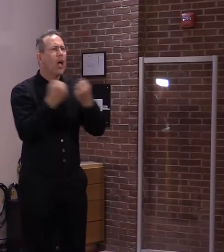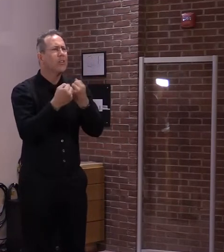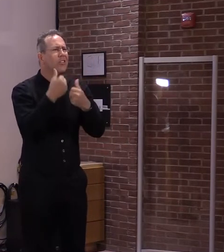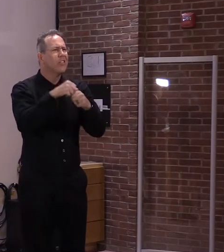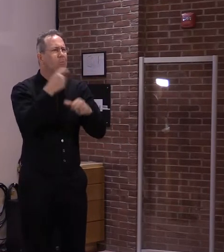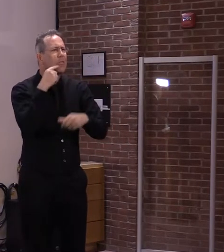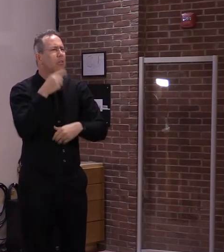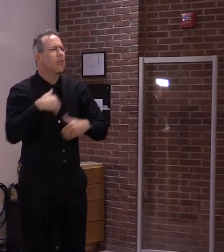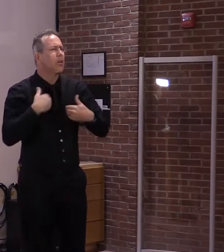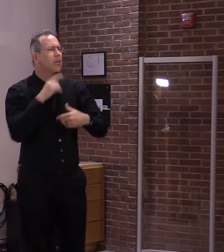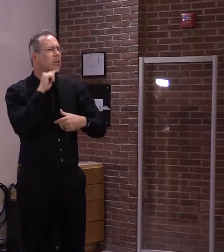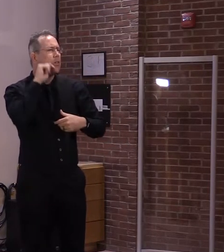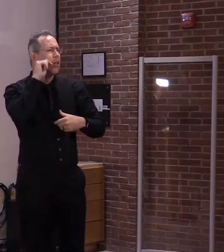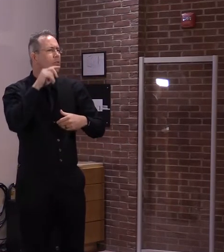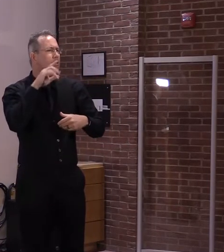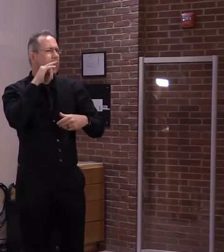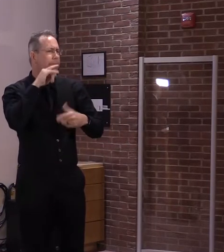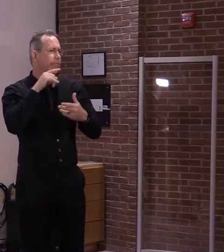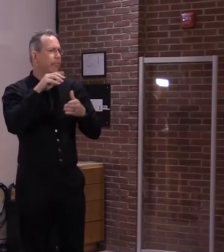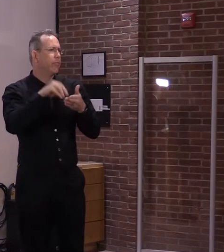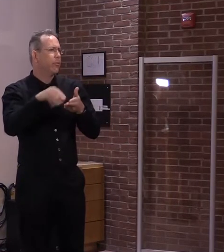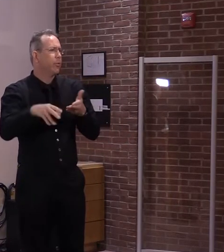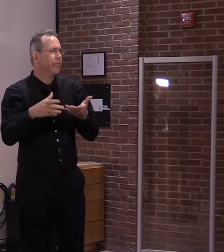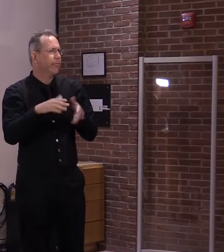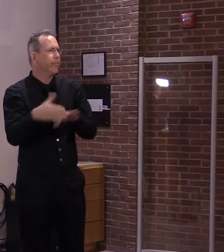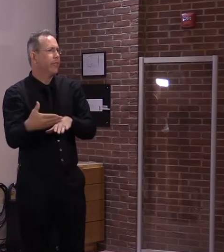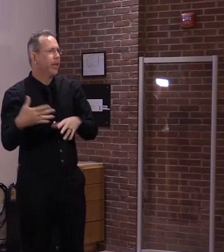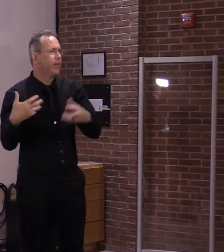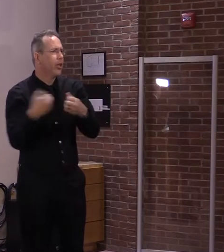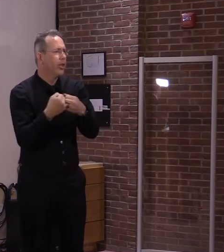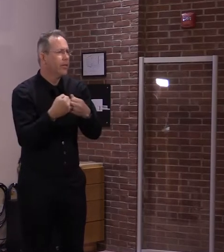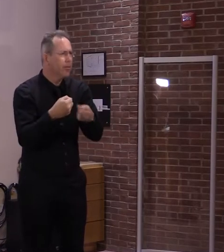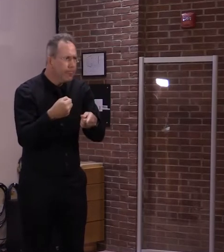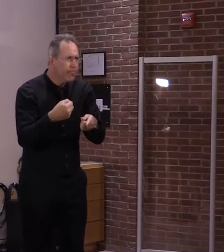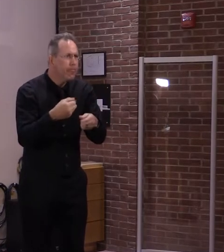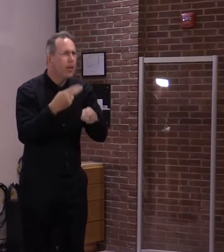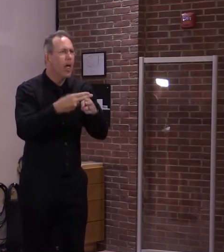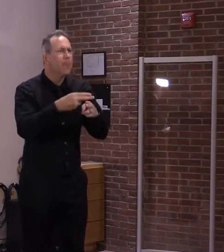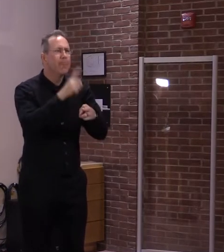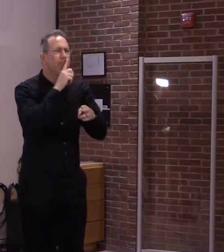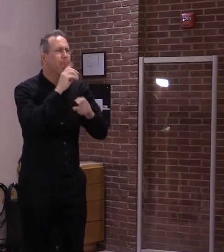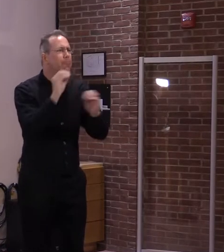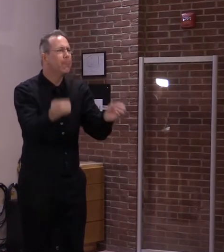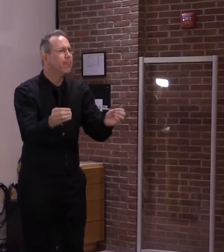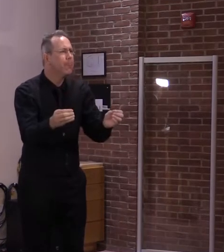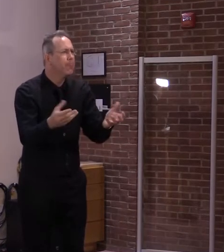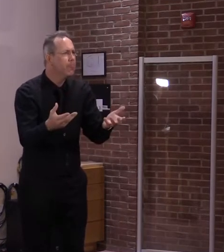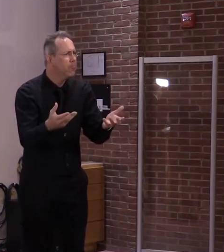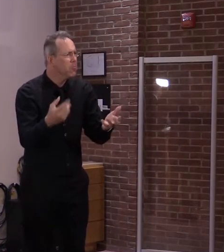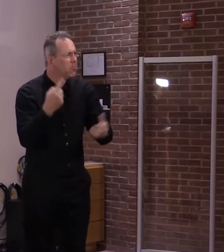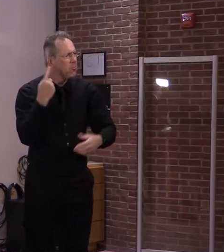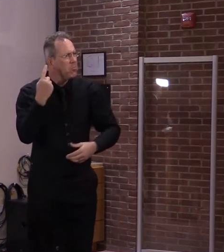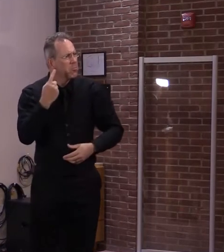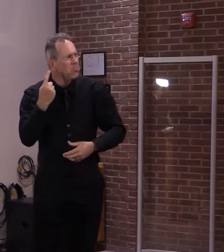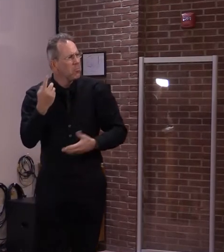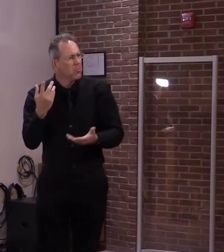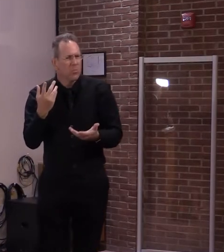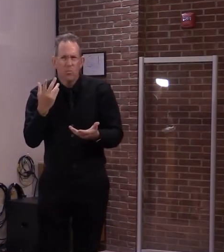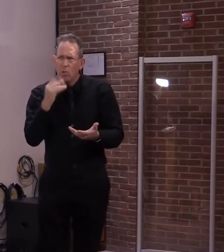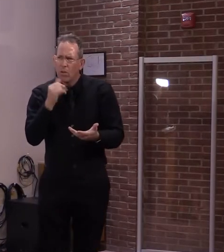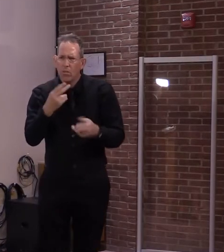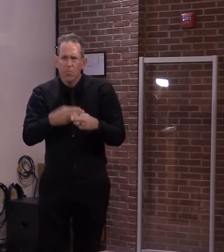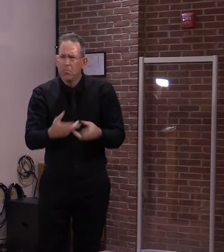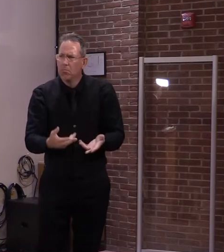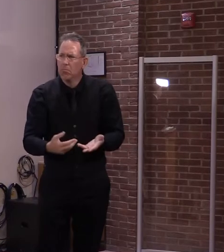as an adult. Yeah. I don't think this just happened over the weekend. As you might remember, we had this challenge over the